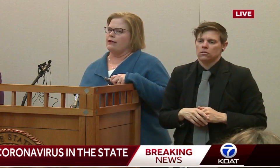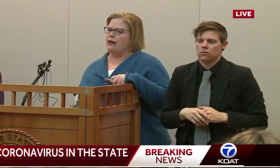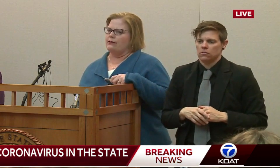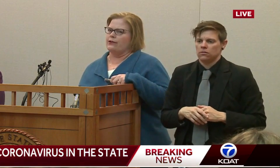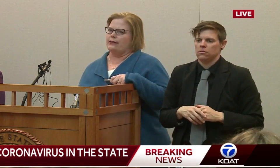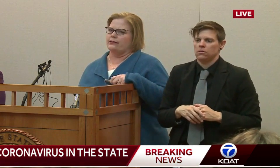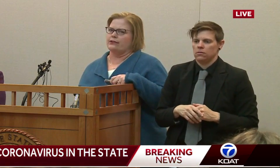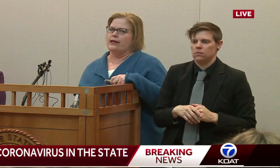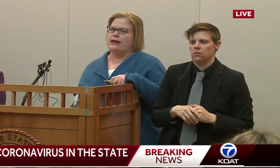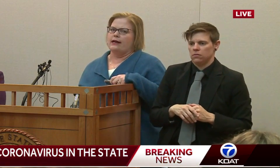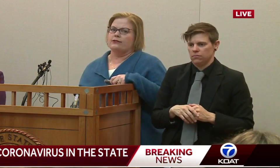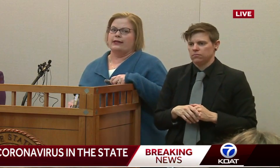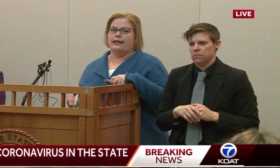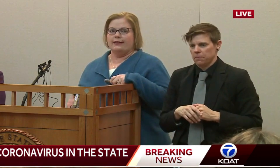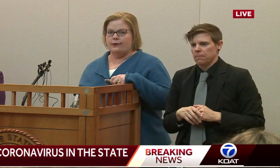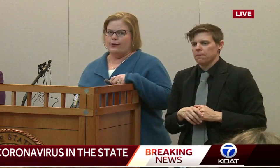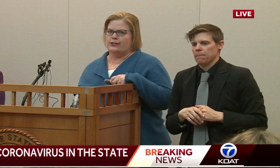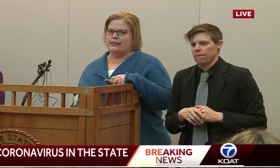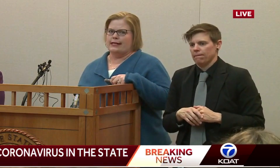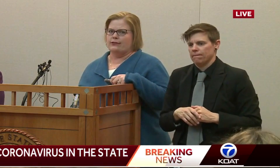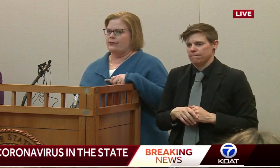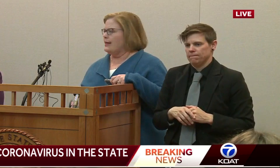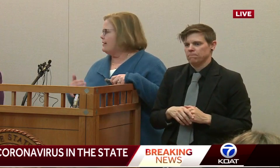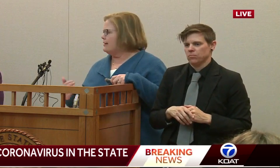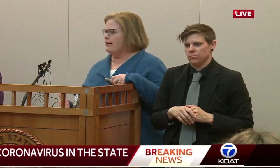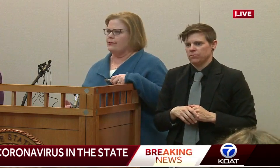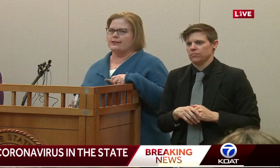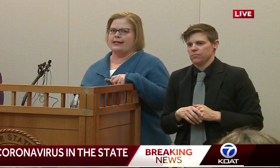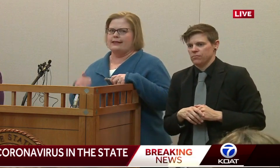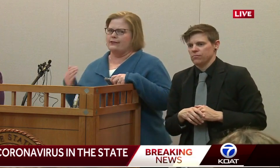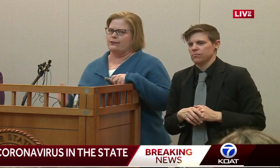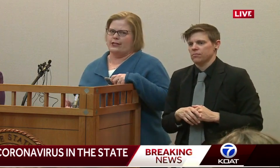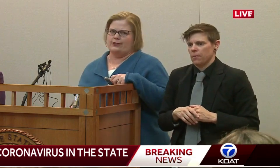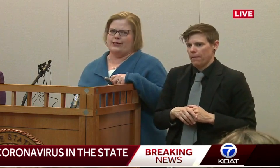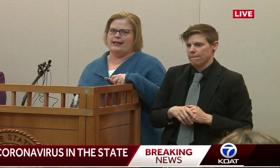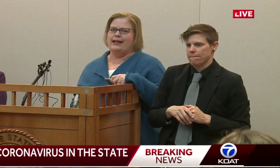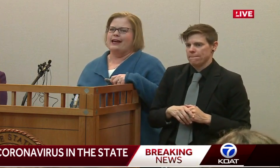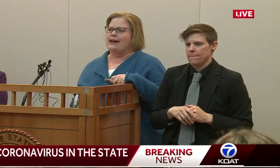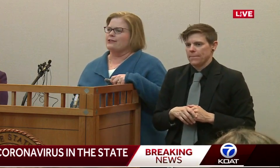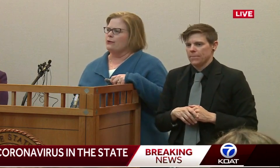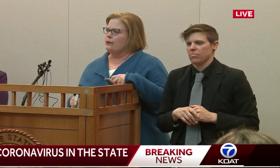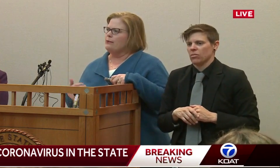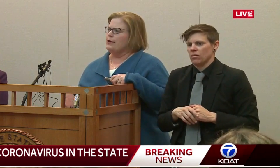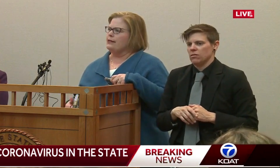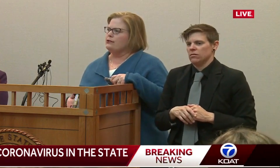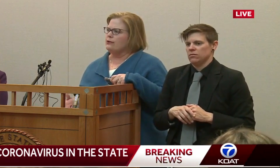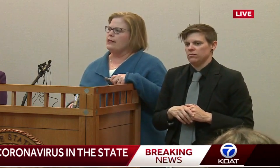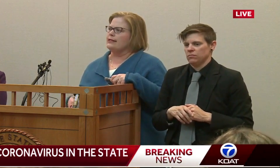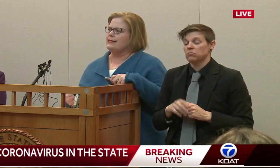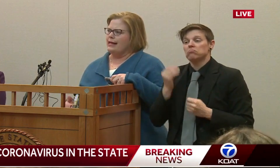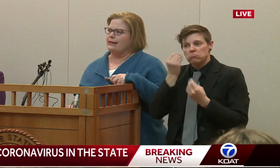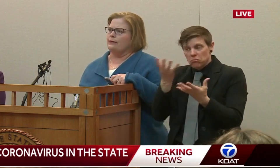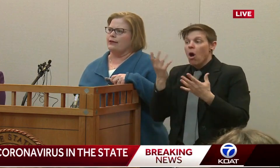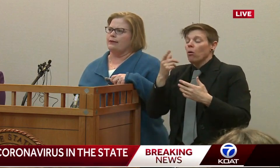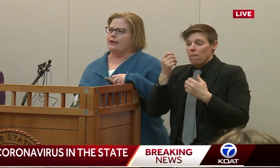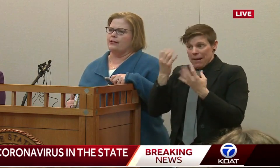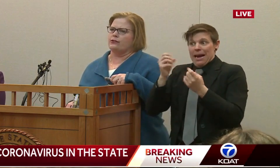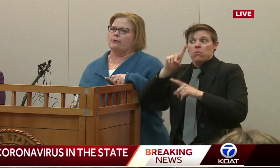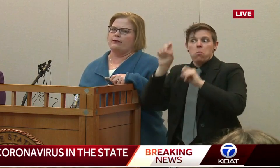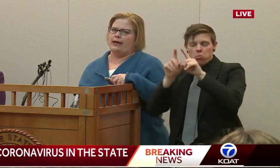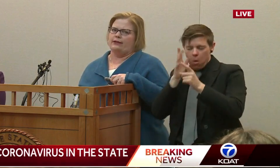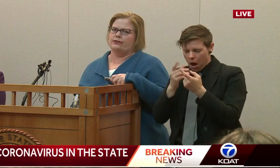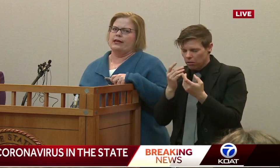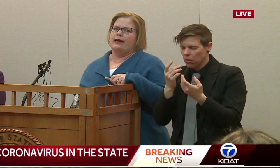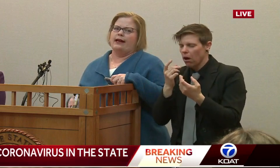and to all of our contractors so they can get their questions answered. And as the governor said, things are changing, so we will be doing this daily with